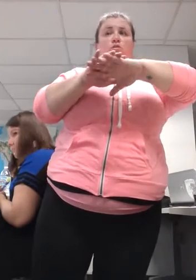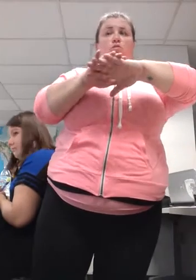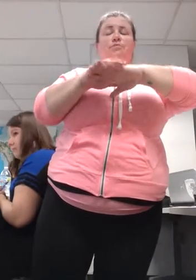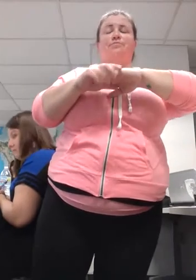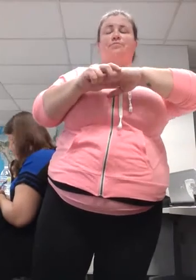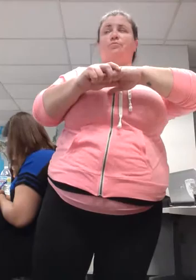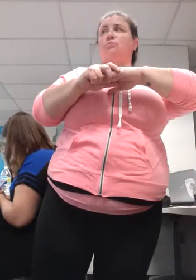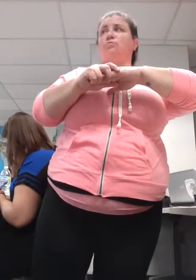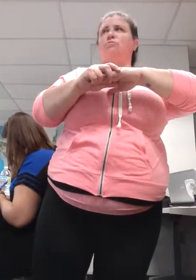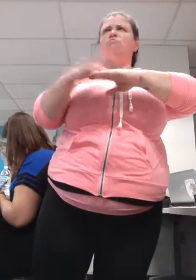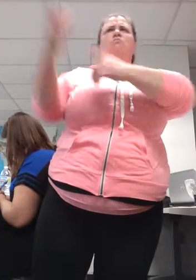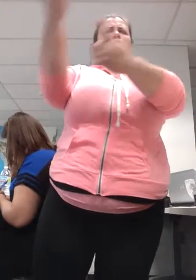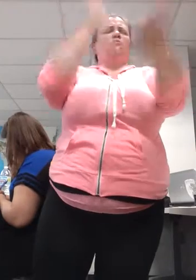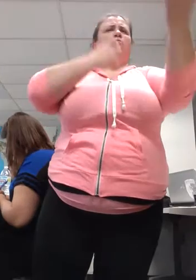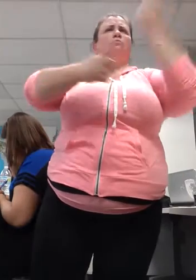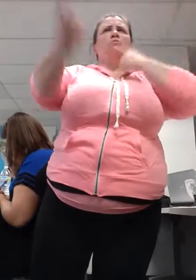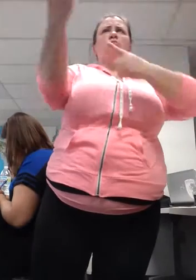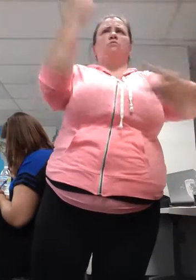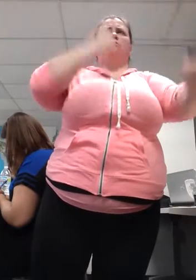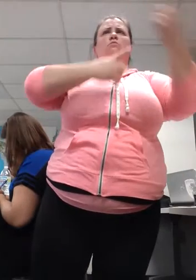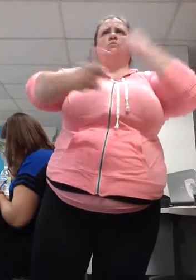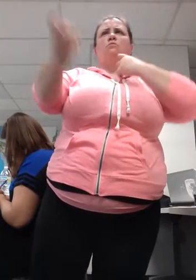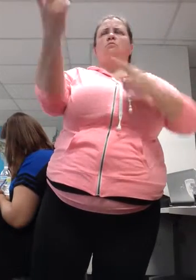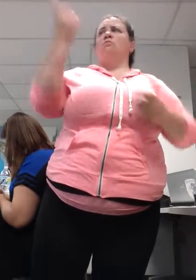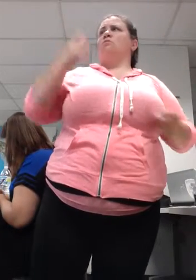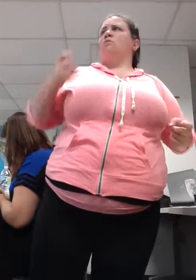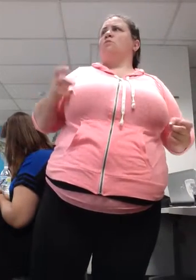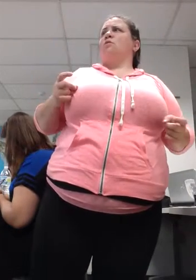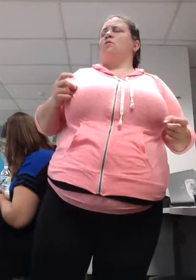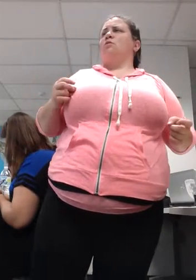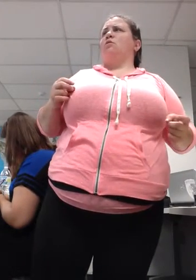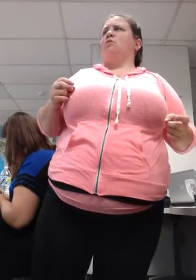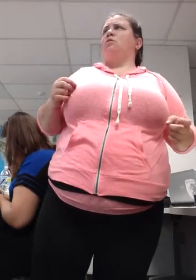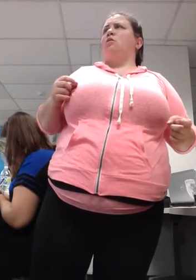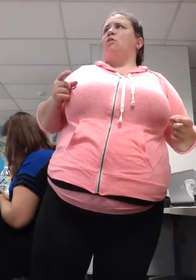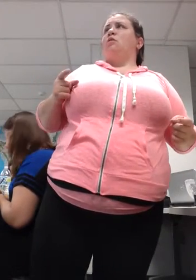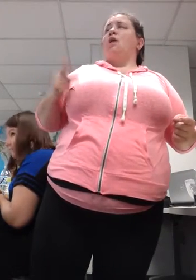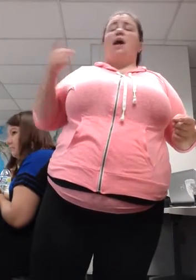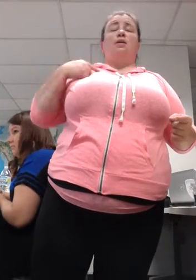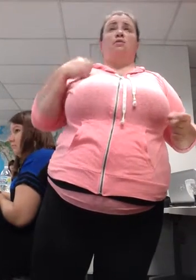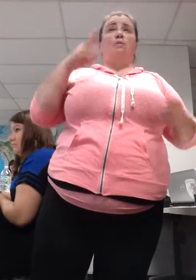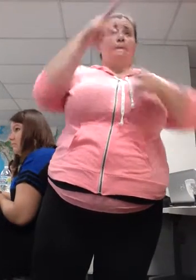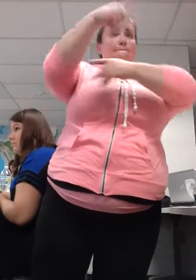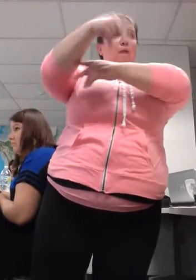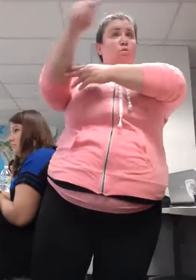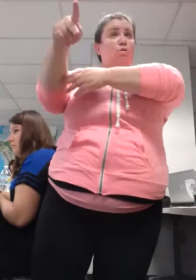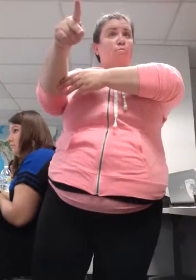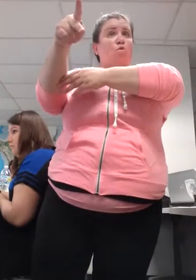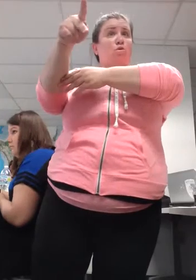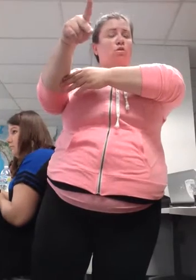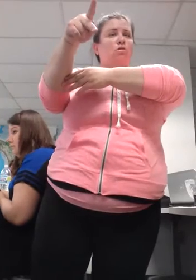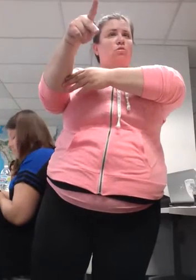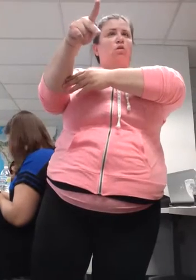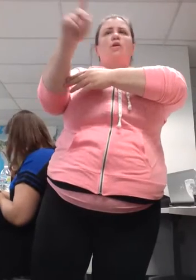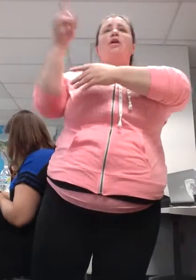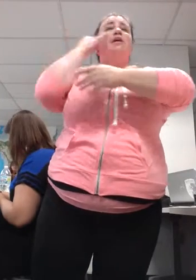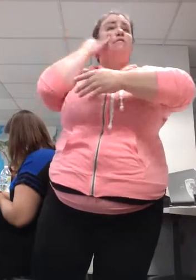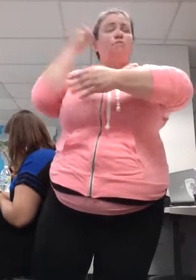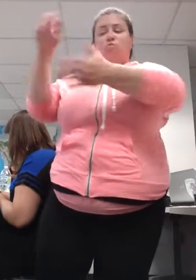Any questions about that? And I can take this PowerPoint for it. I see some of you taking notes. Great. I love it. I'll